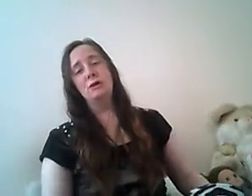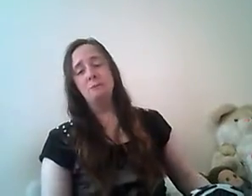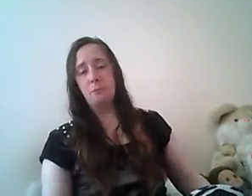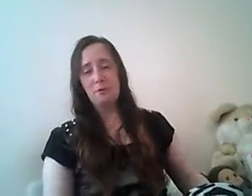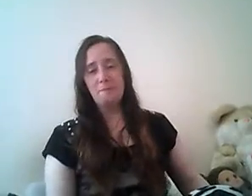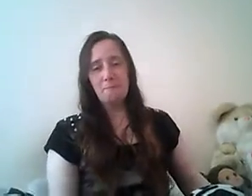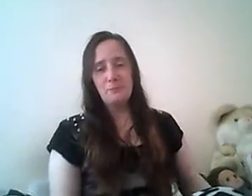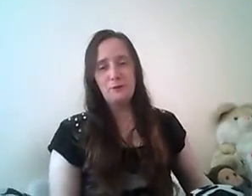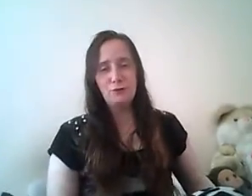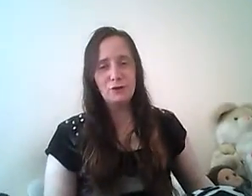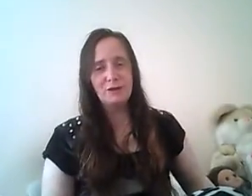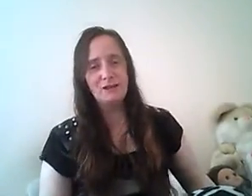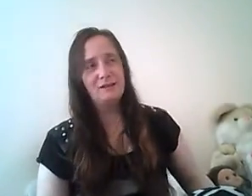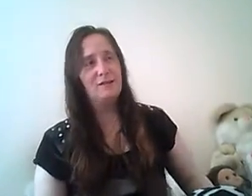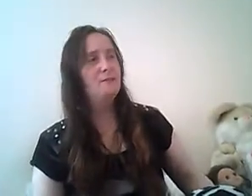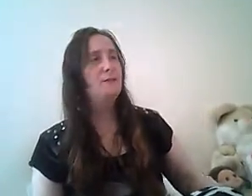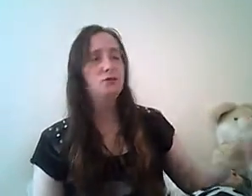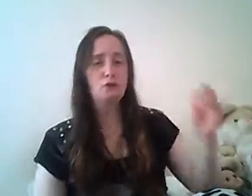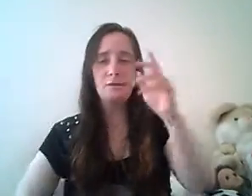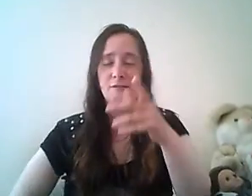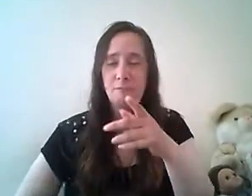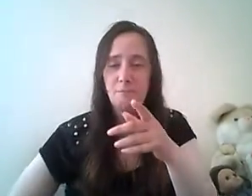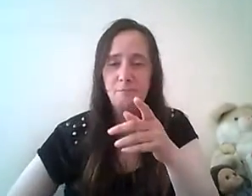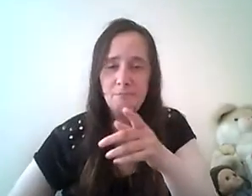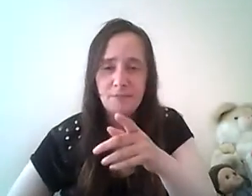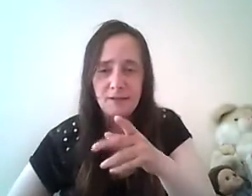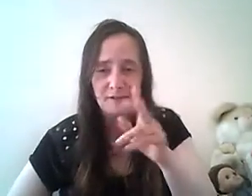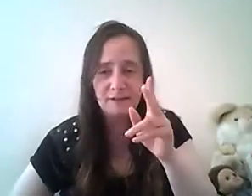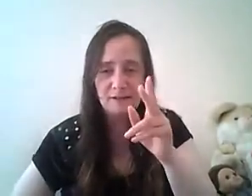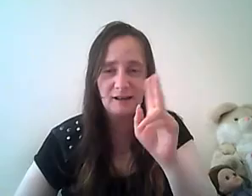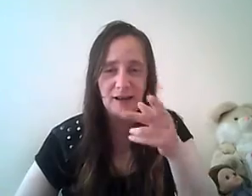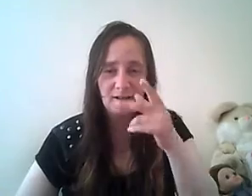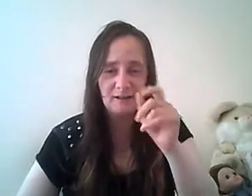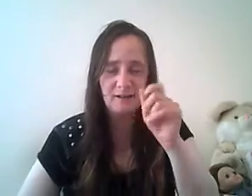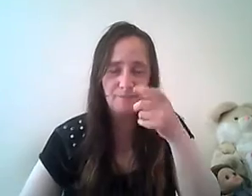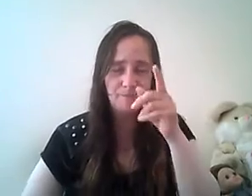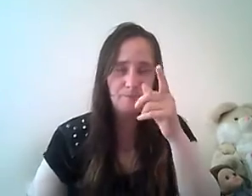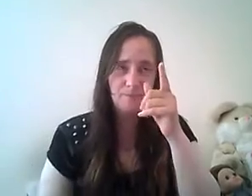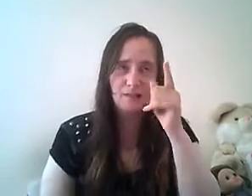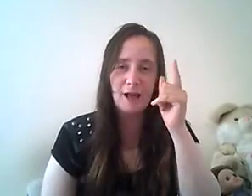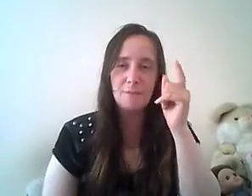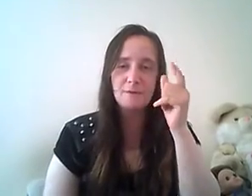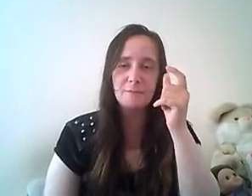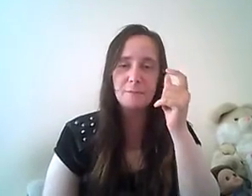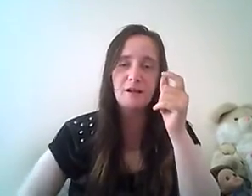but that burrito trick when they first done it to get the camera thing back